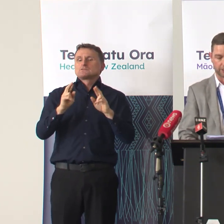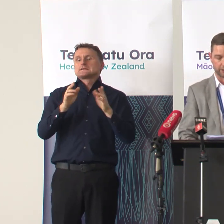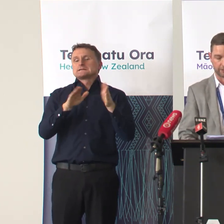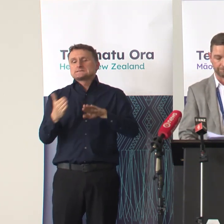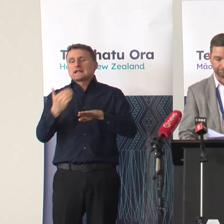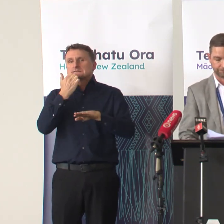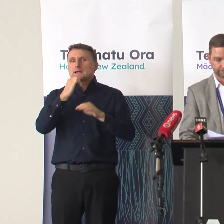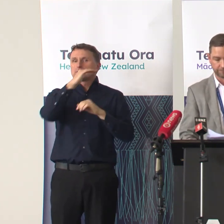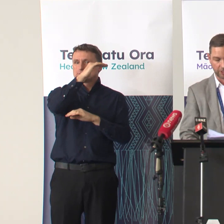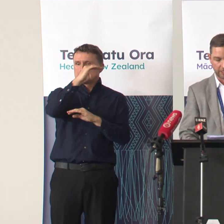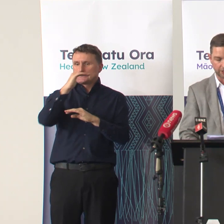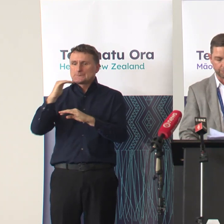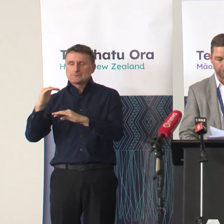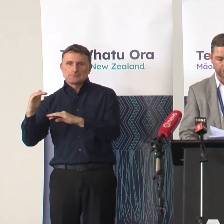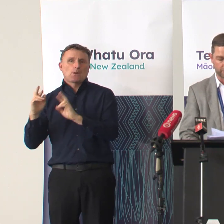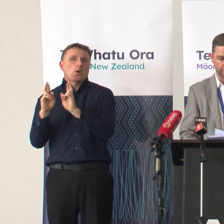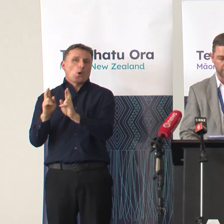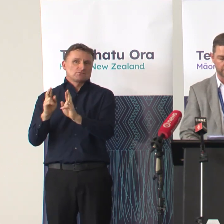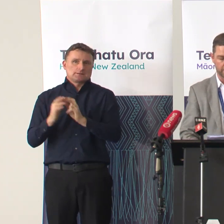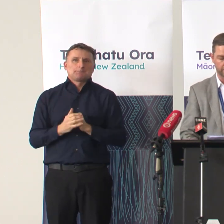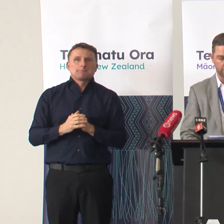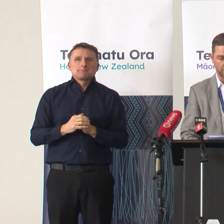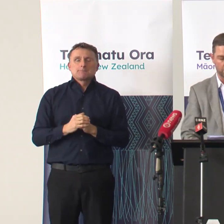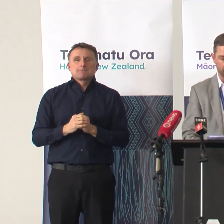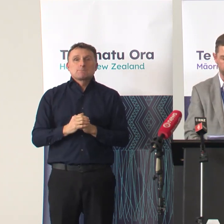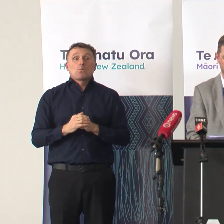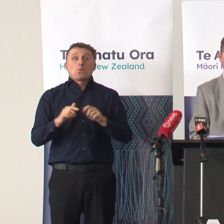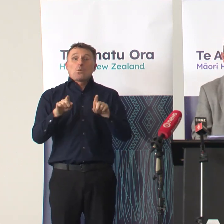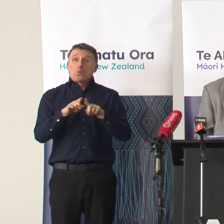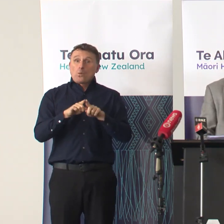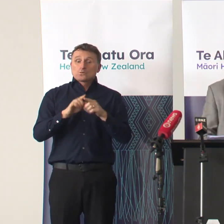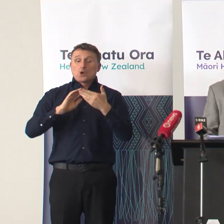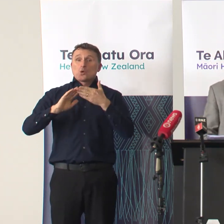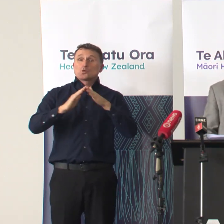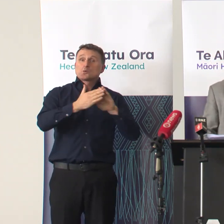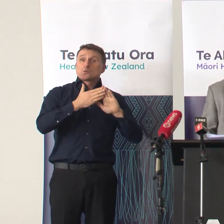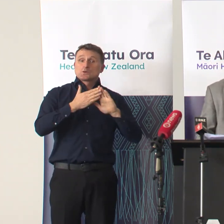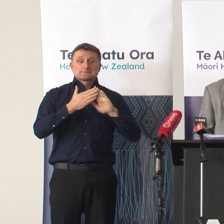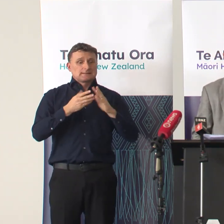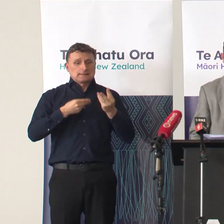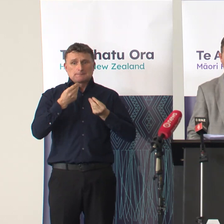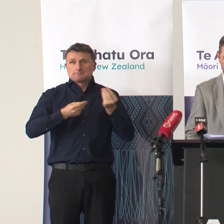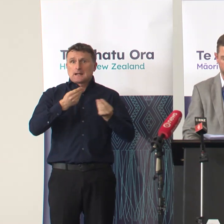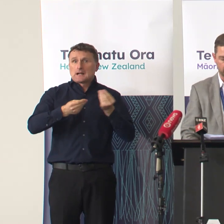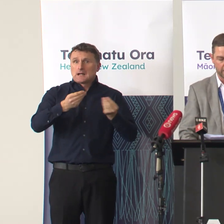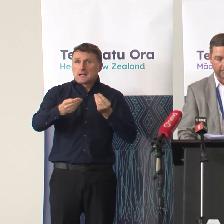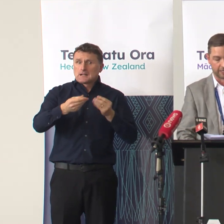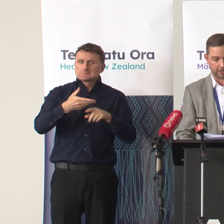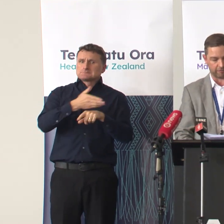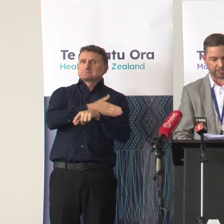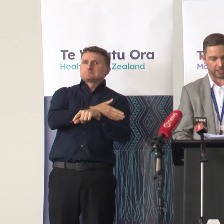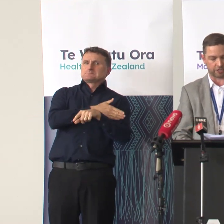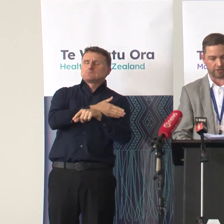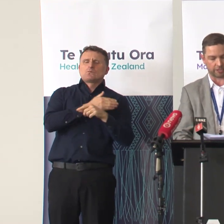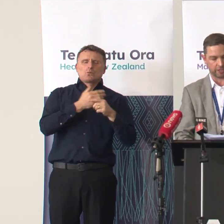hospitalisations. It's important to stress that thanks to our low levels of community transmission early in the pandemic and